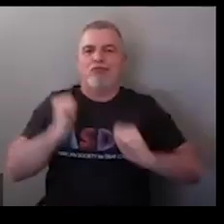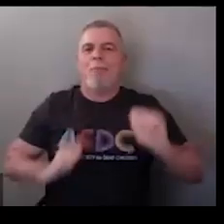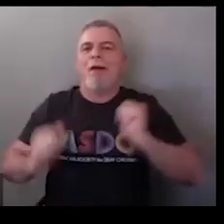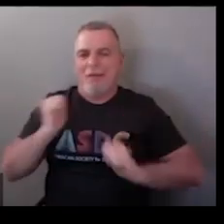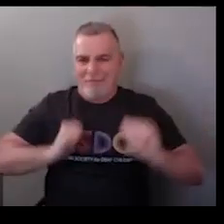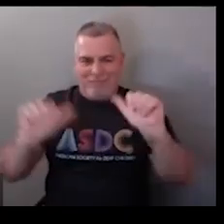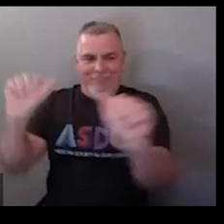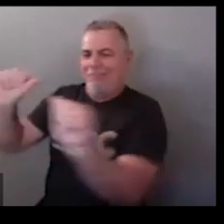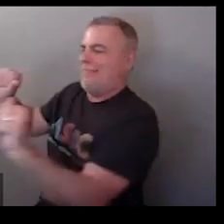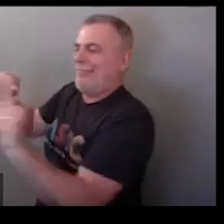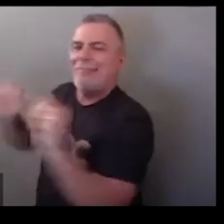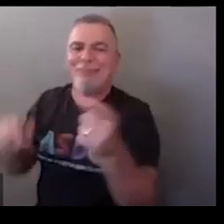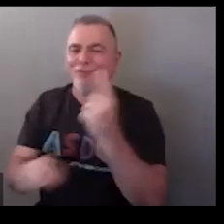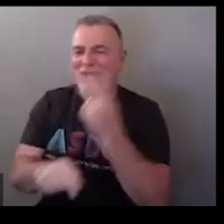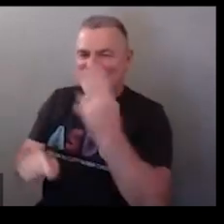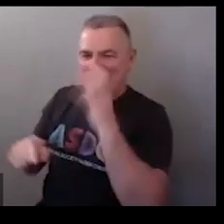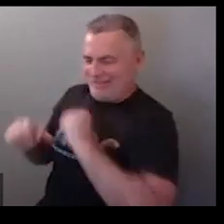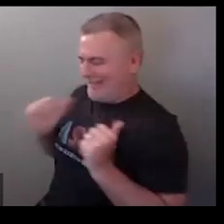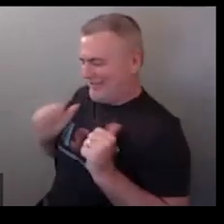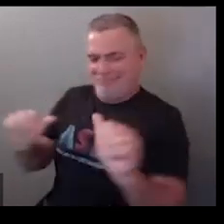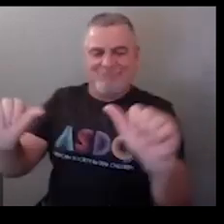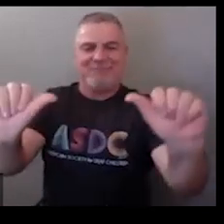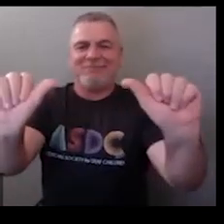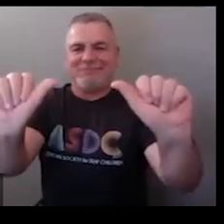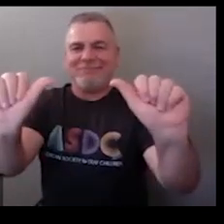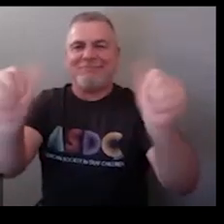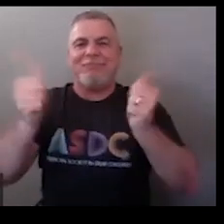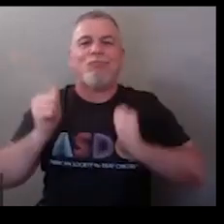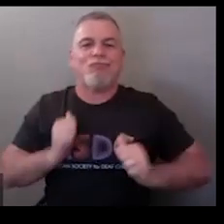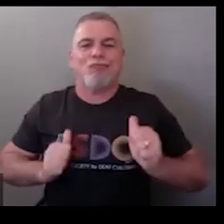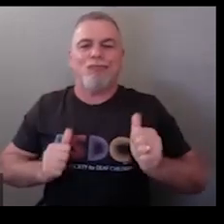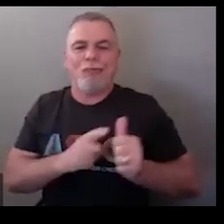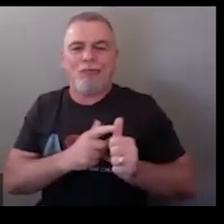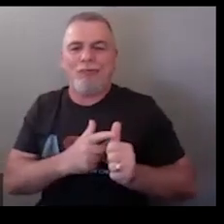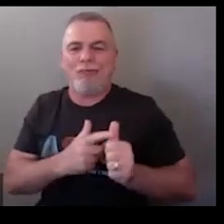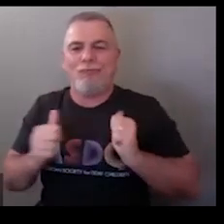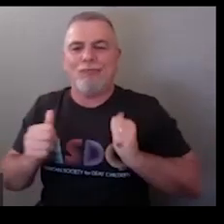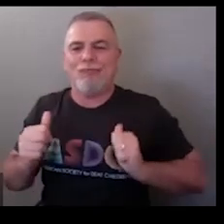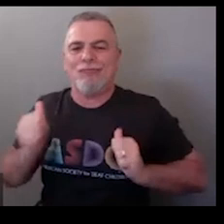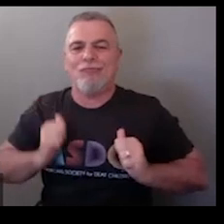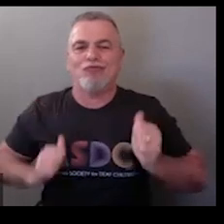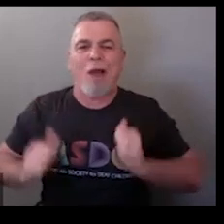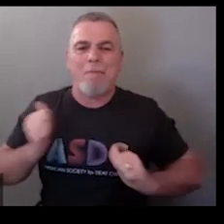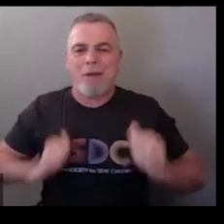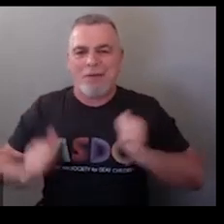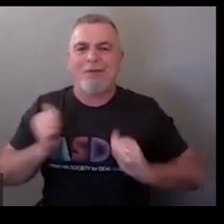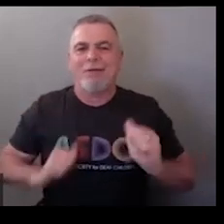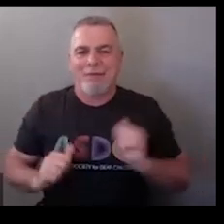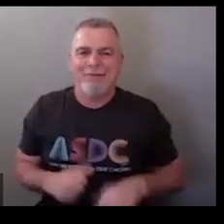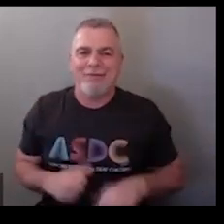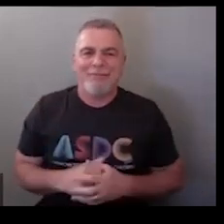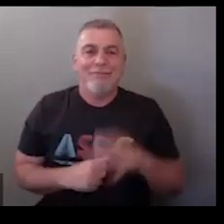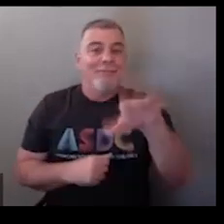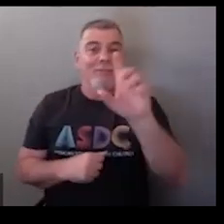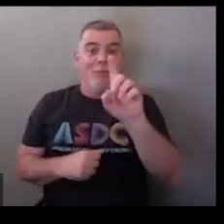sorry thanks I'll clarify that thumbs up it's hard to see that way yep thumbs like this and then they're coming down